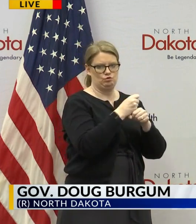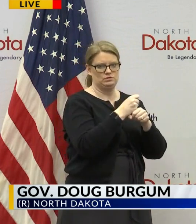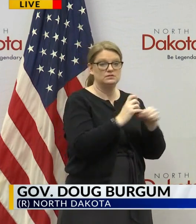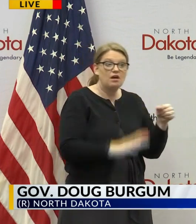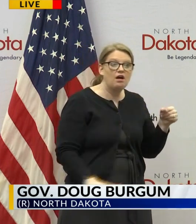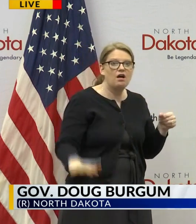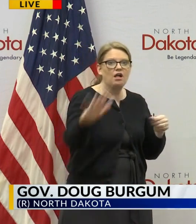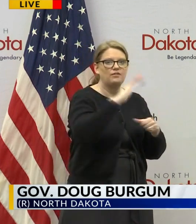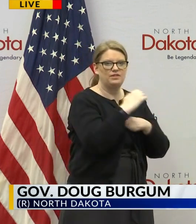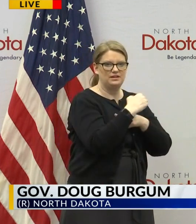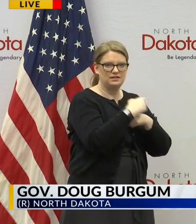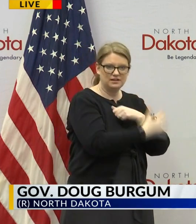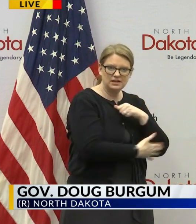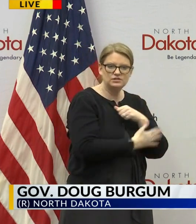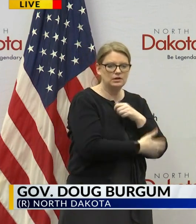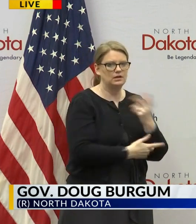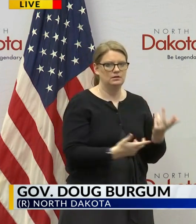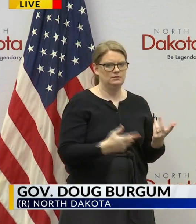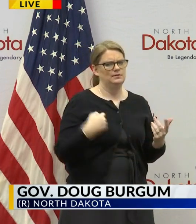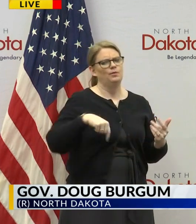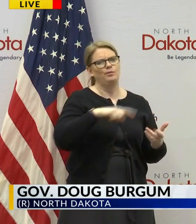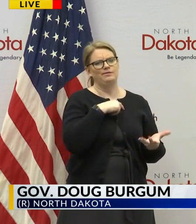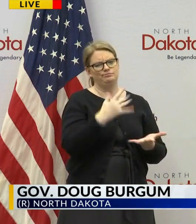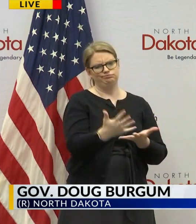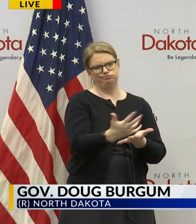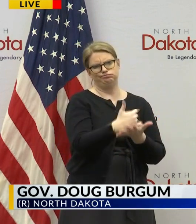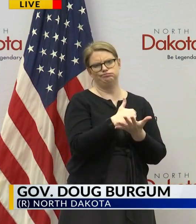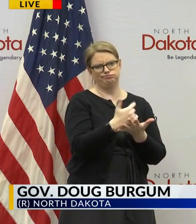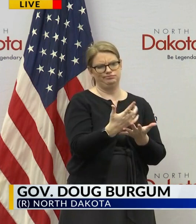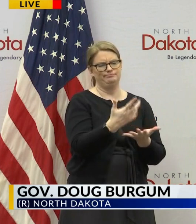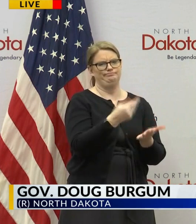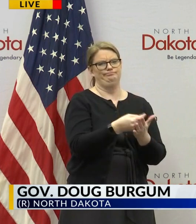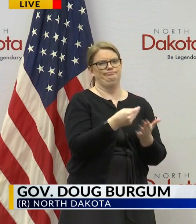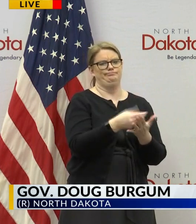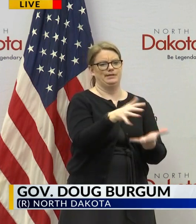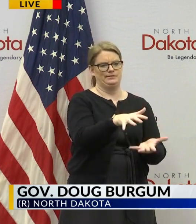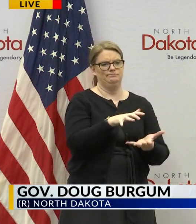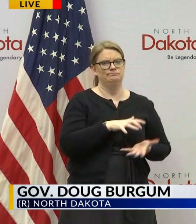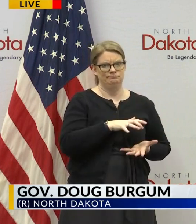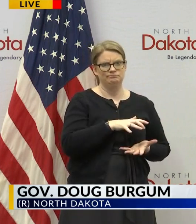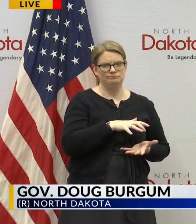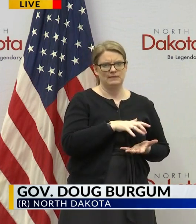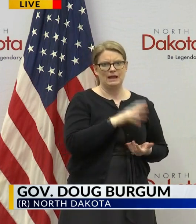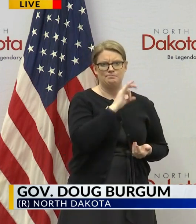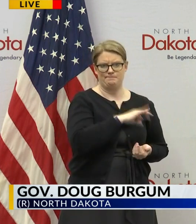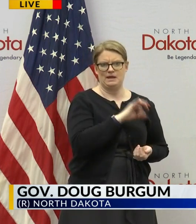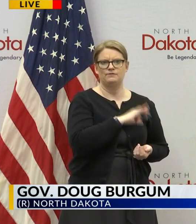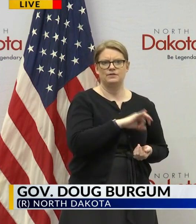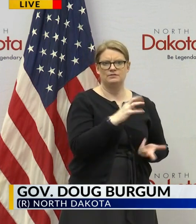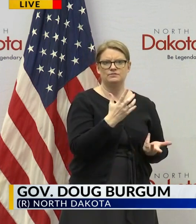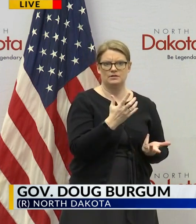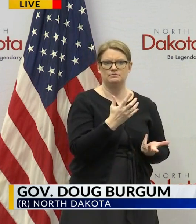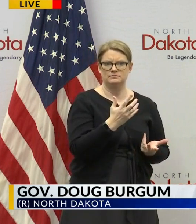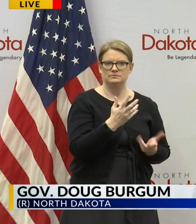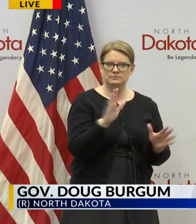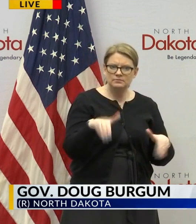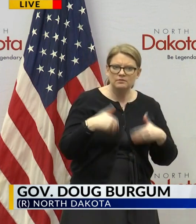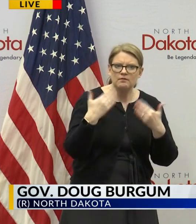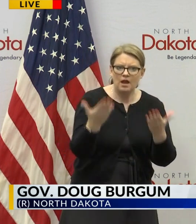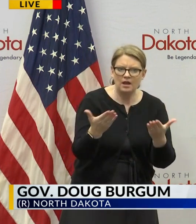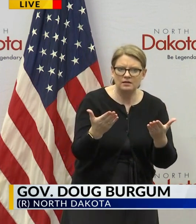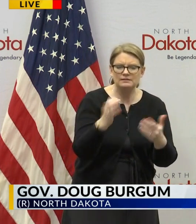nation has benefited mightily from strong economies in our position of being able to to deliver